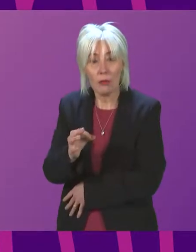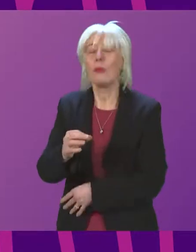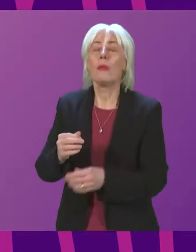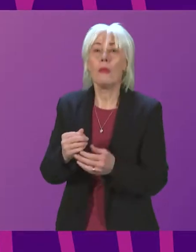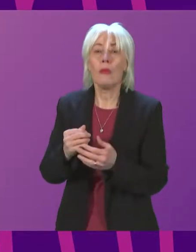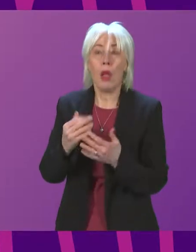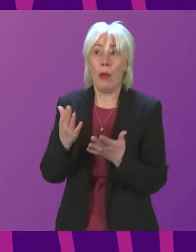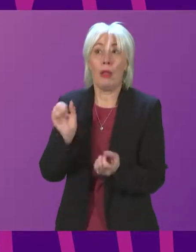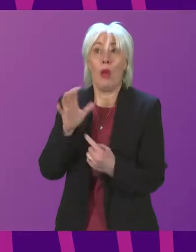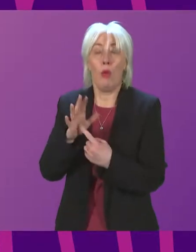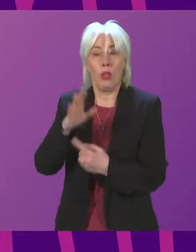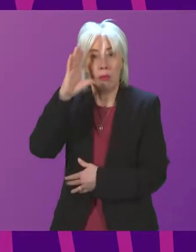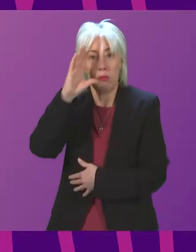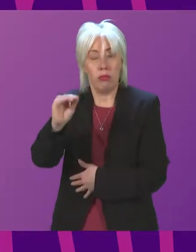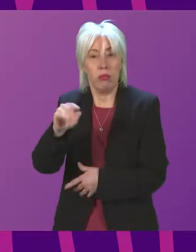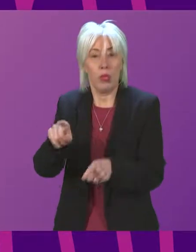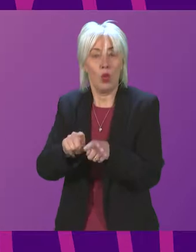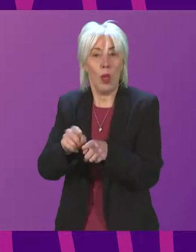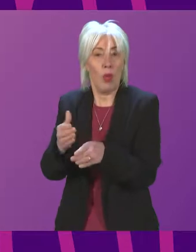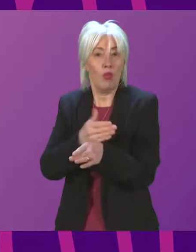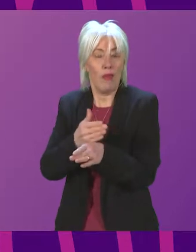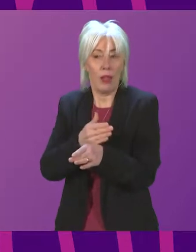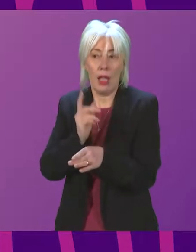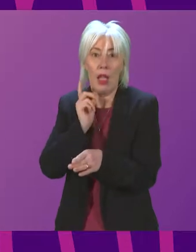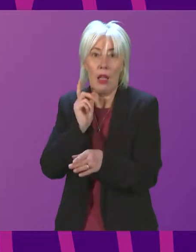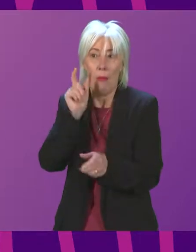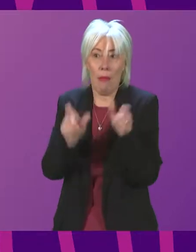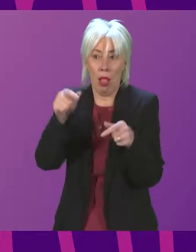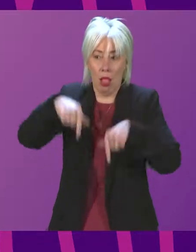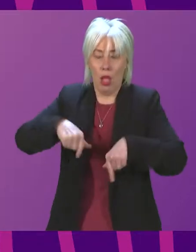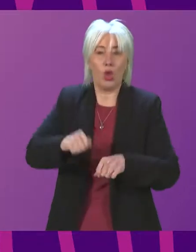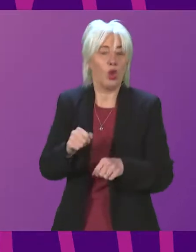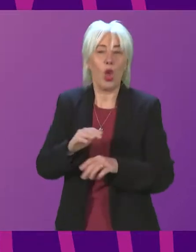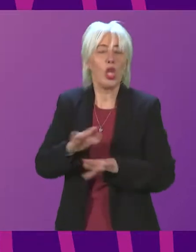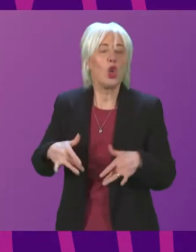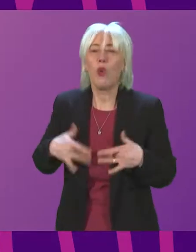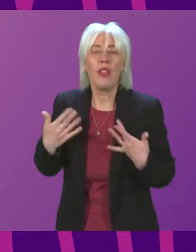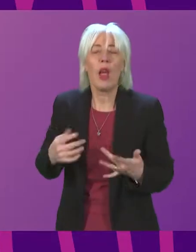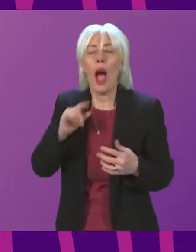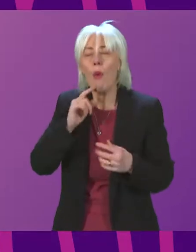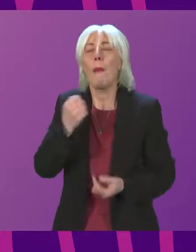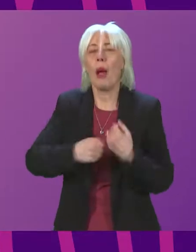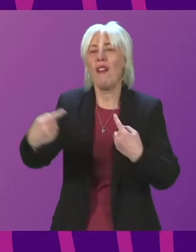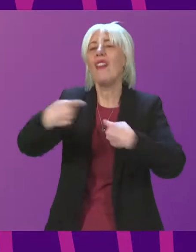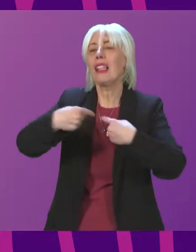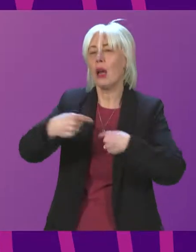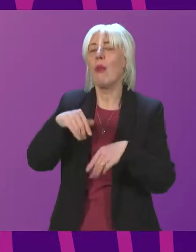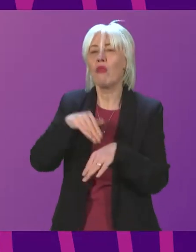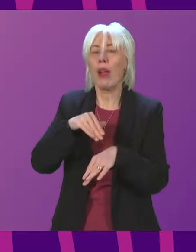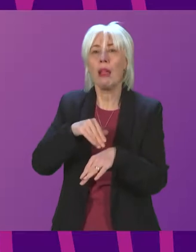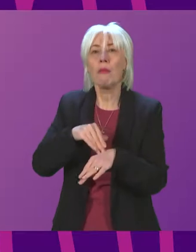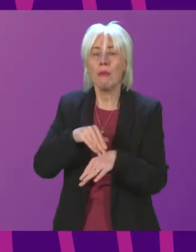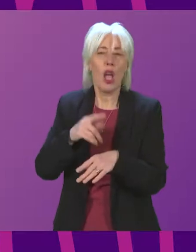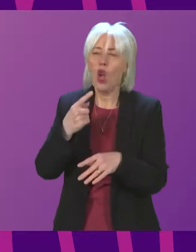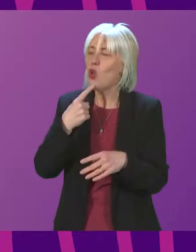Now, it is important to mention that, and also the fact I mentioned previously, that people in Scotland feel less likely to be victims of crime. We can bandy around the figures